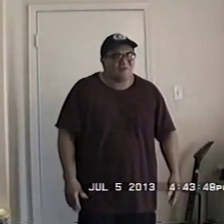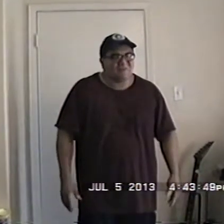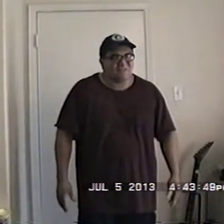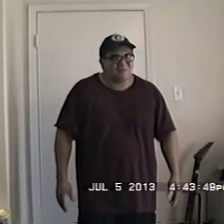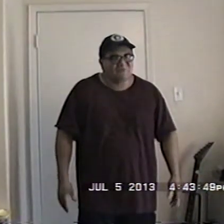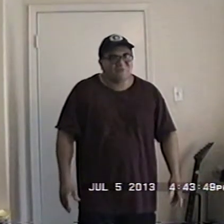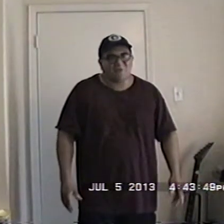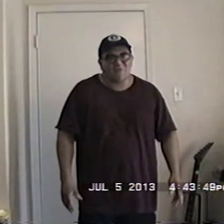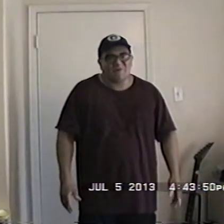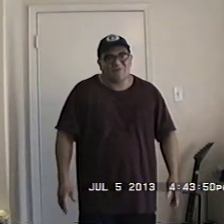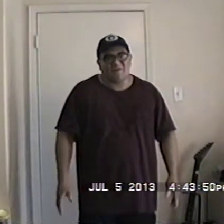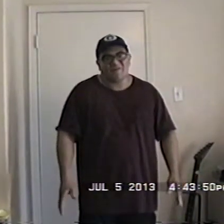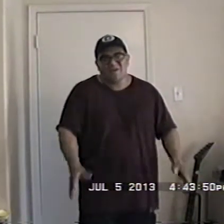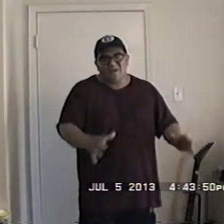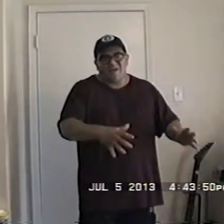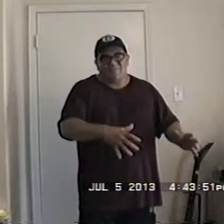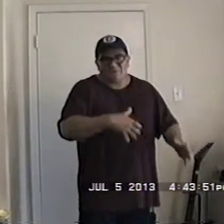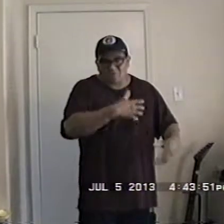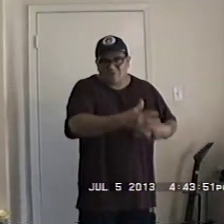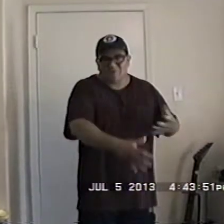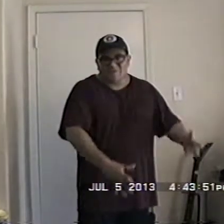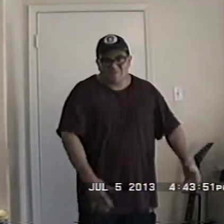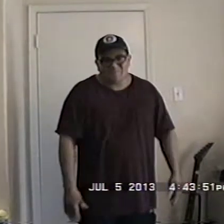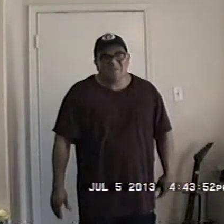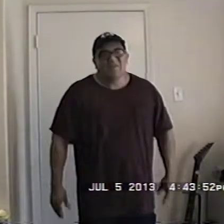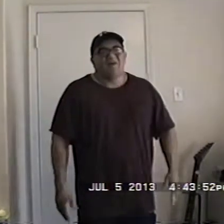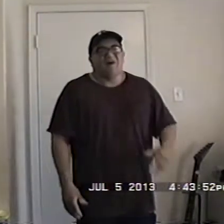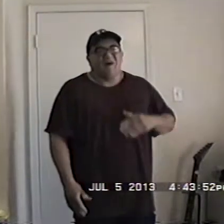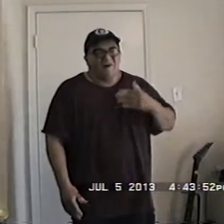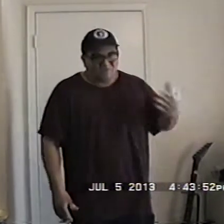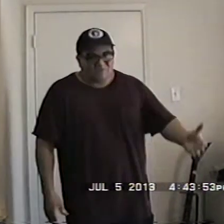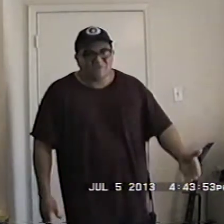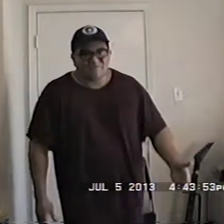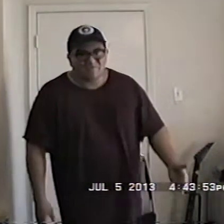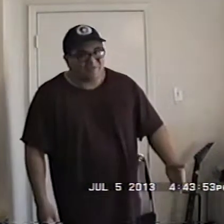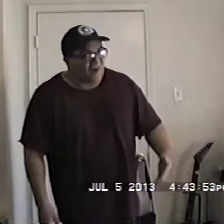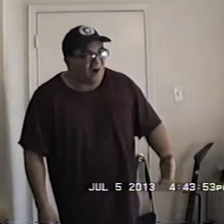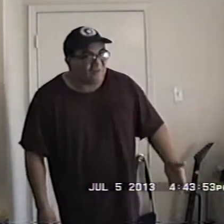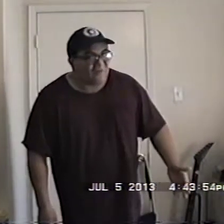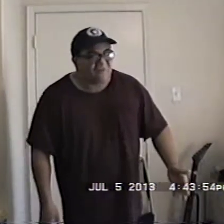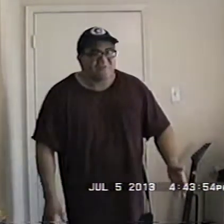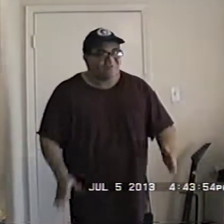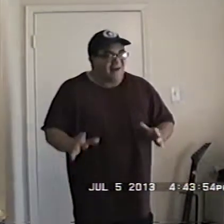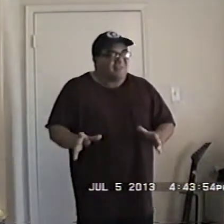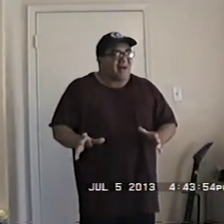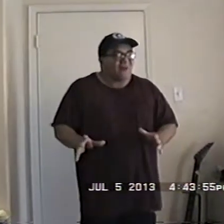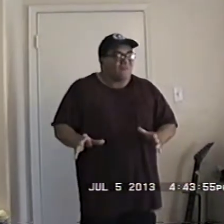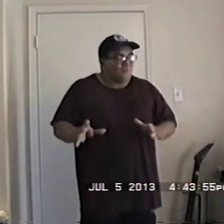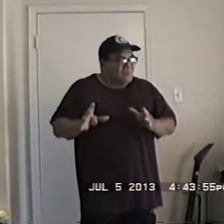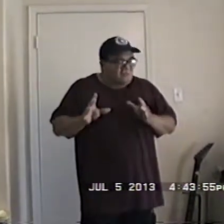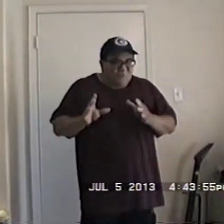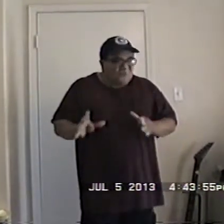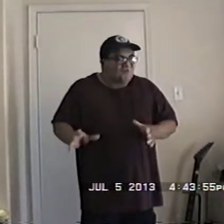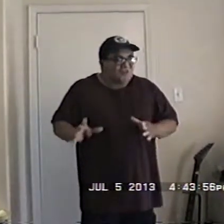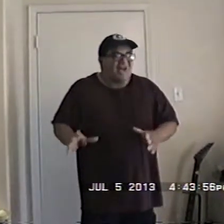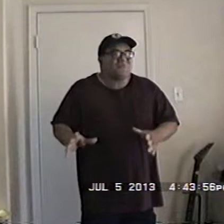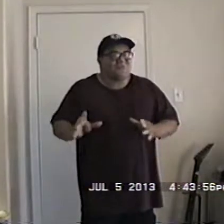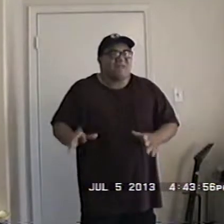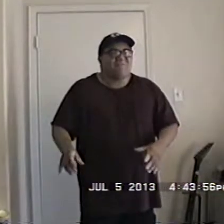heard I spoke to the director there and they were working on it other universities offer it so find out before you sign your name